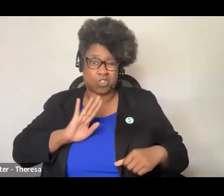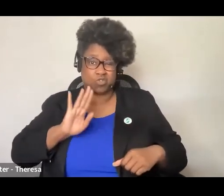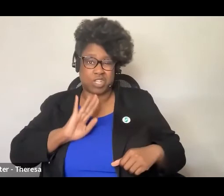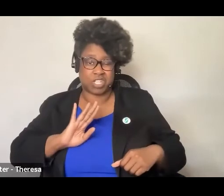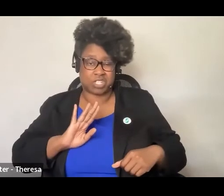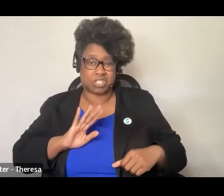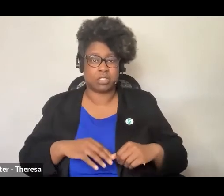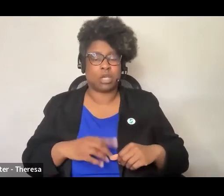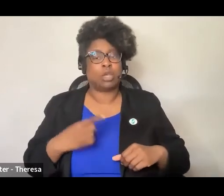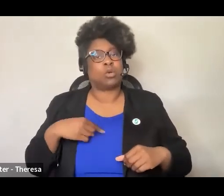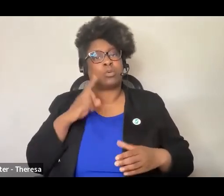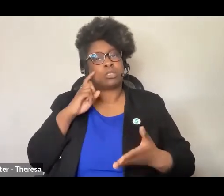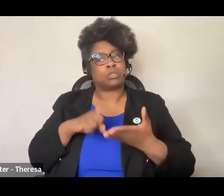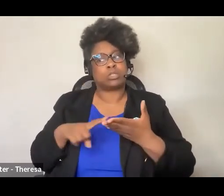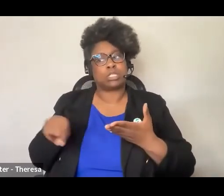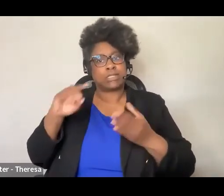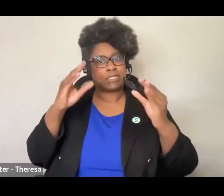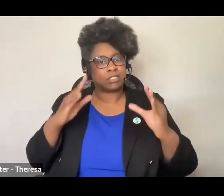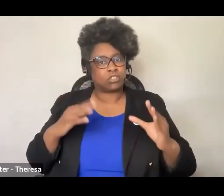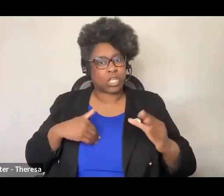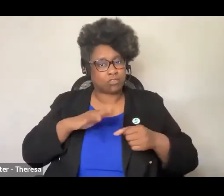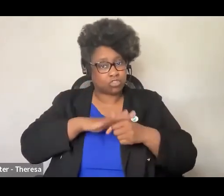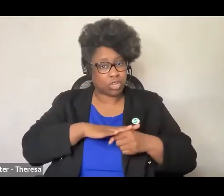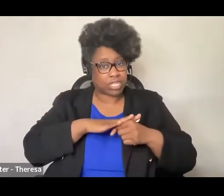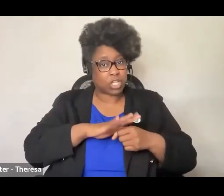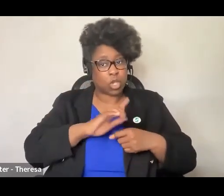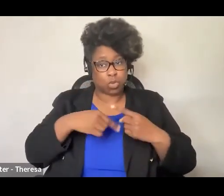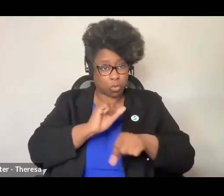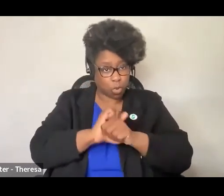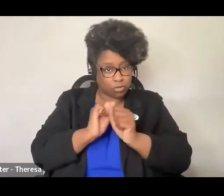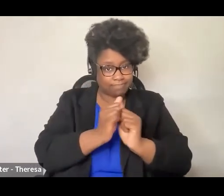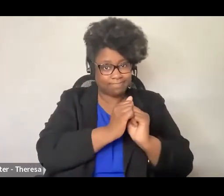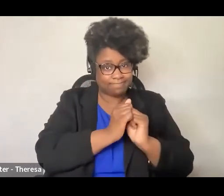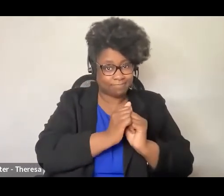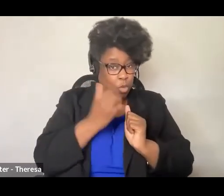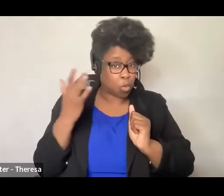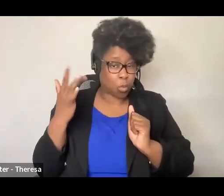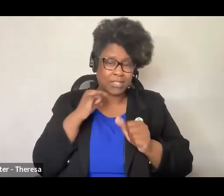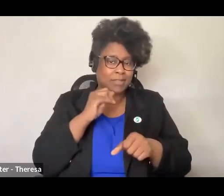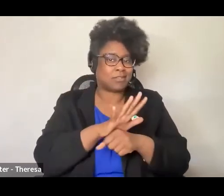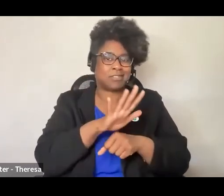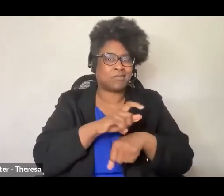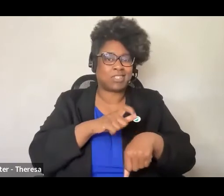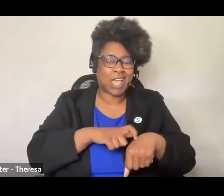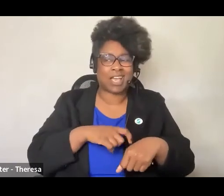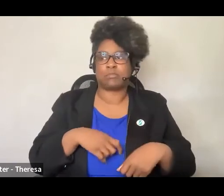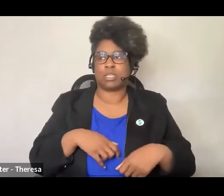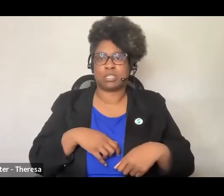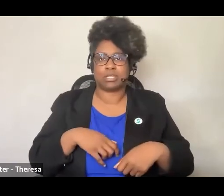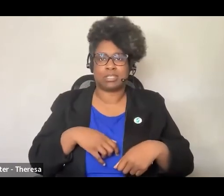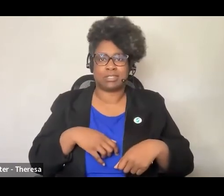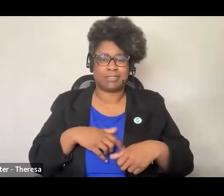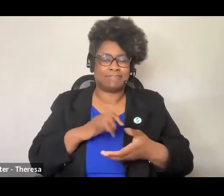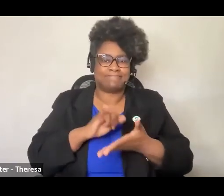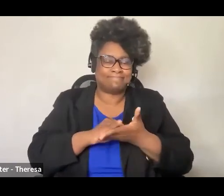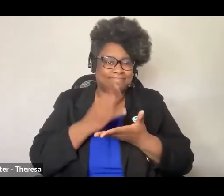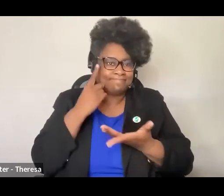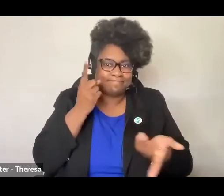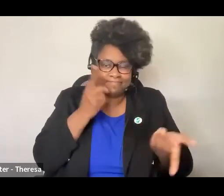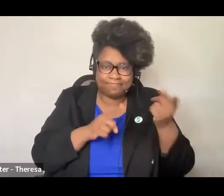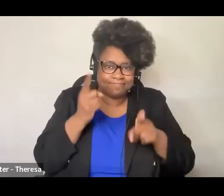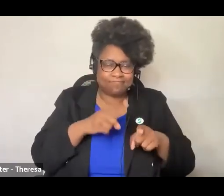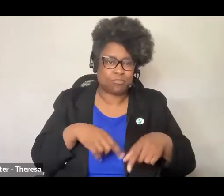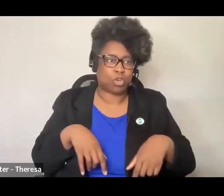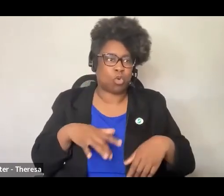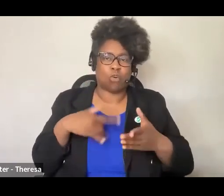We found that teachers experienced stress in collaborative settings when they lacked sufficient time, couldn't get on the same page, or felt under the microscope.